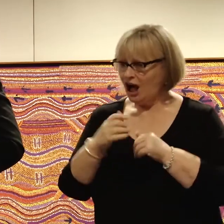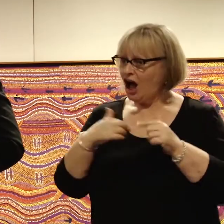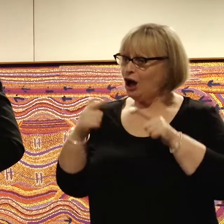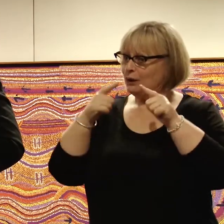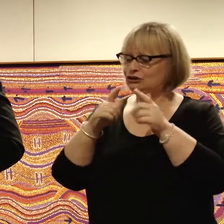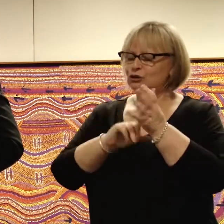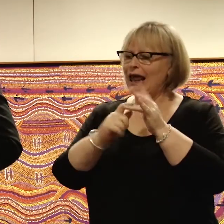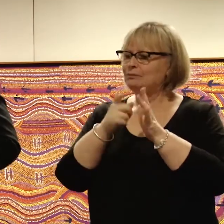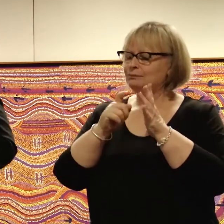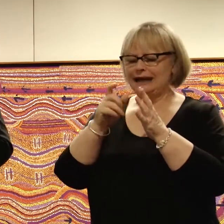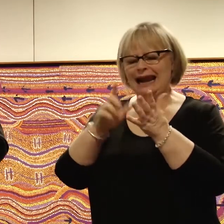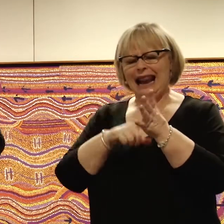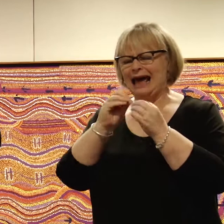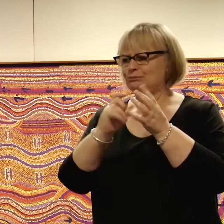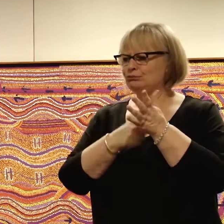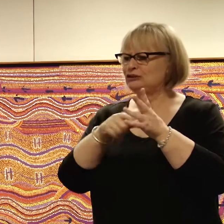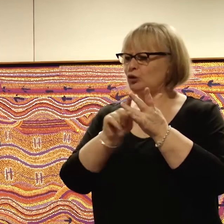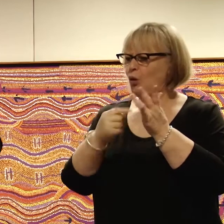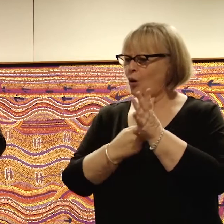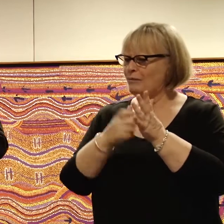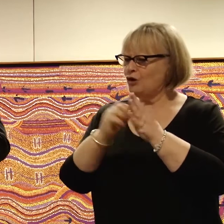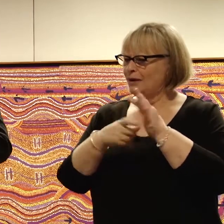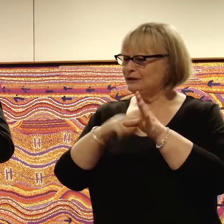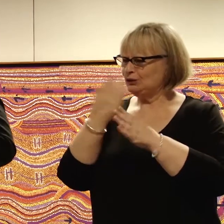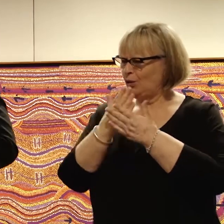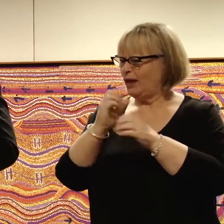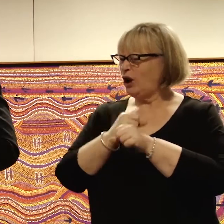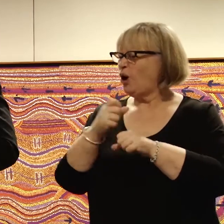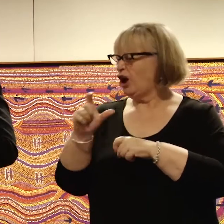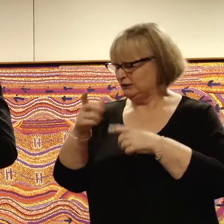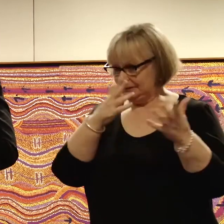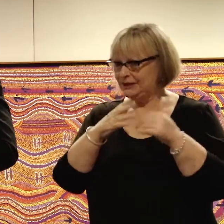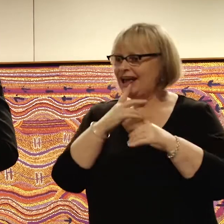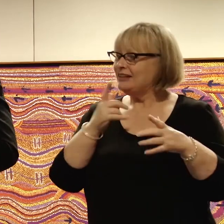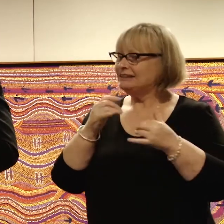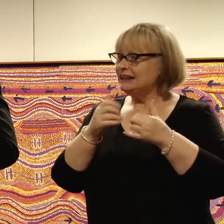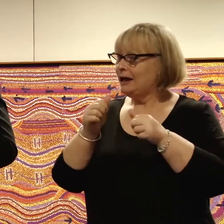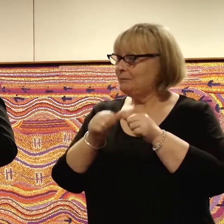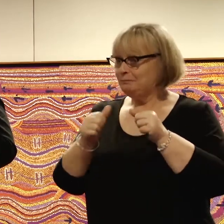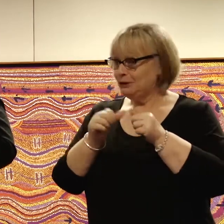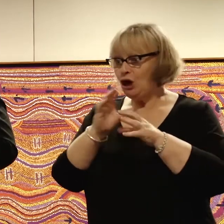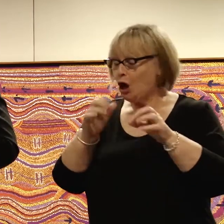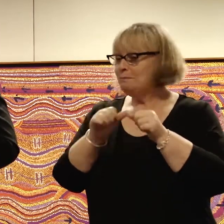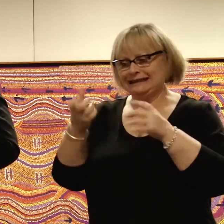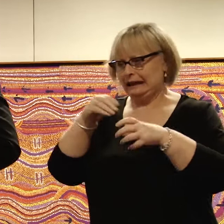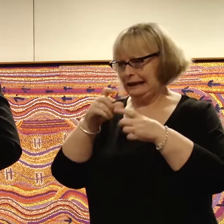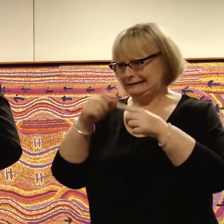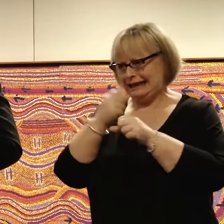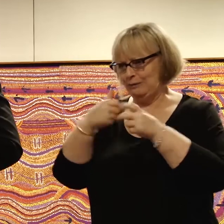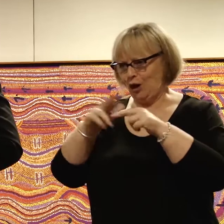attended Labrador Primary School on the Gold Coast and in my opinion, there is no greater example of inclusive education than that school.